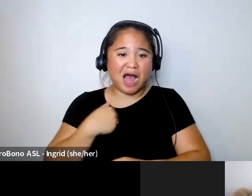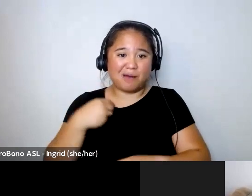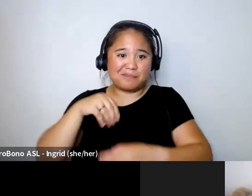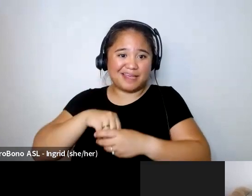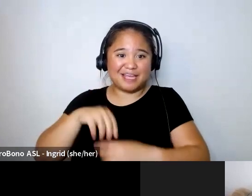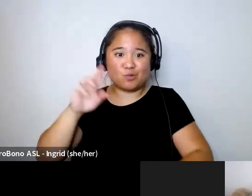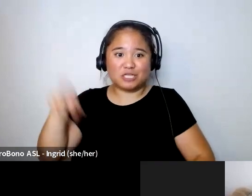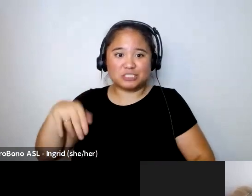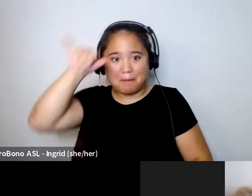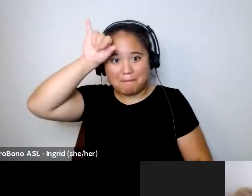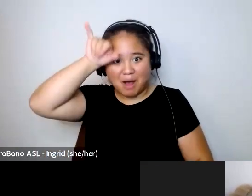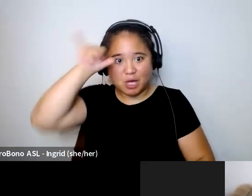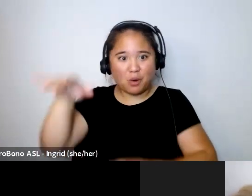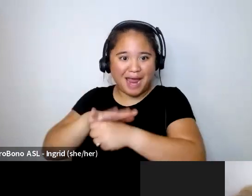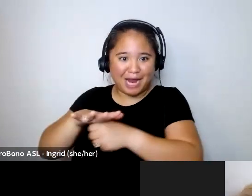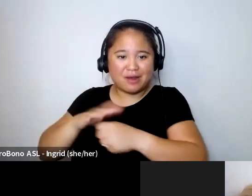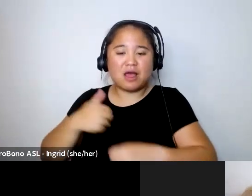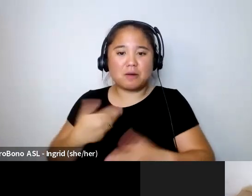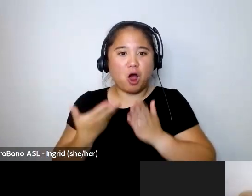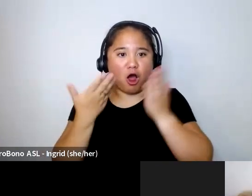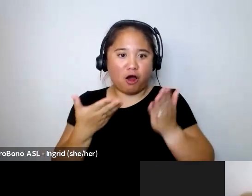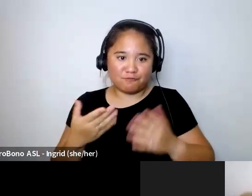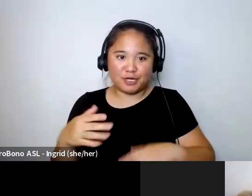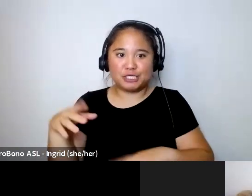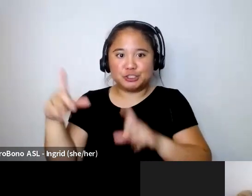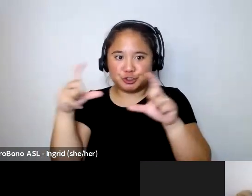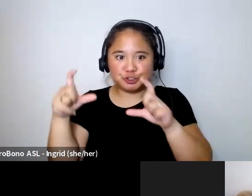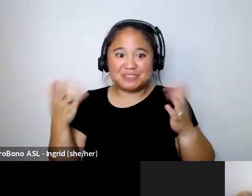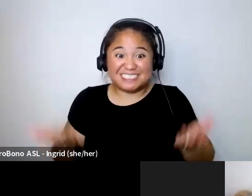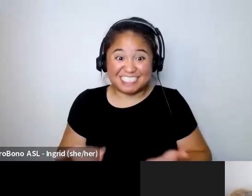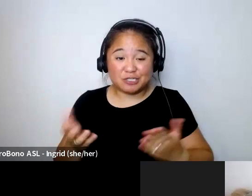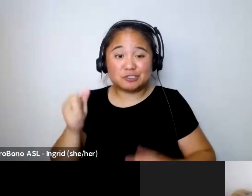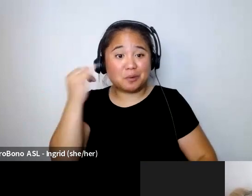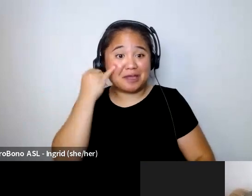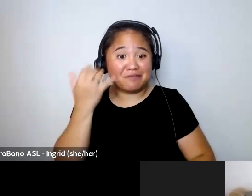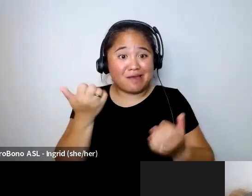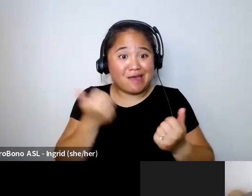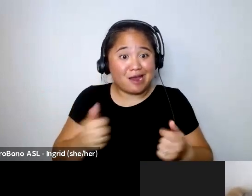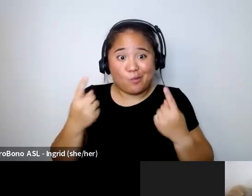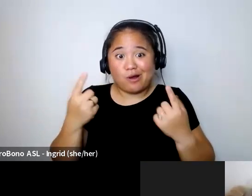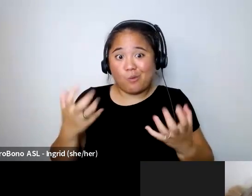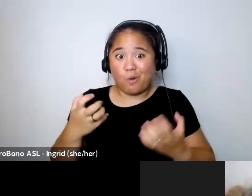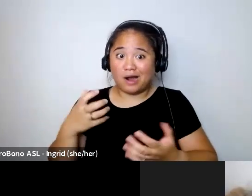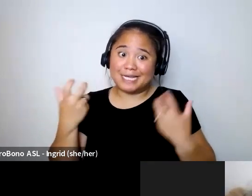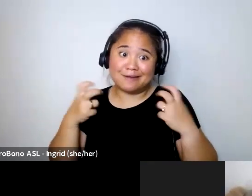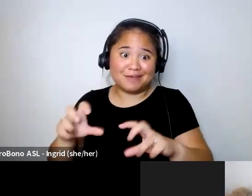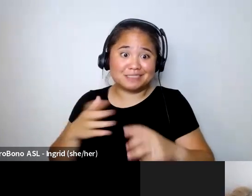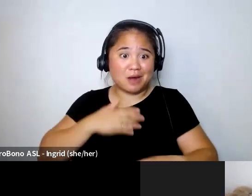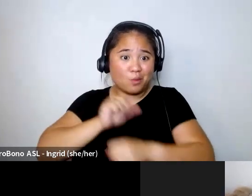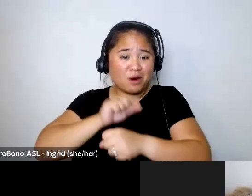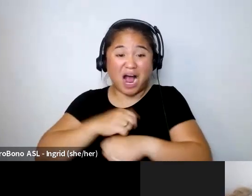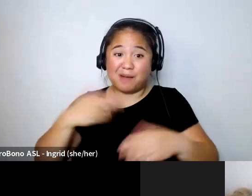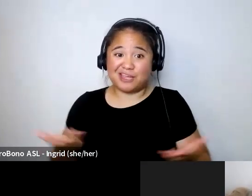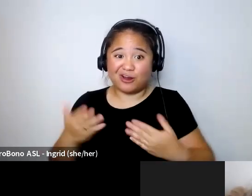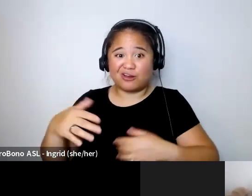buffalo area now and i'm offering shoots here so if anybody wants to invest in a shoot i'm around up until